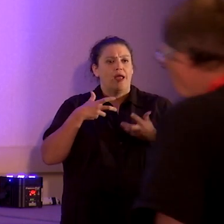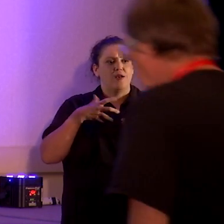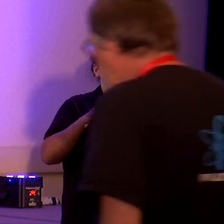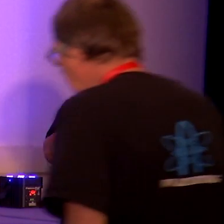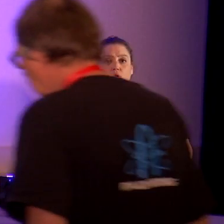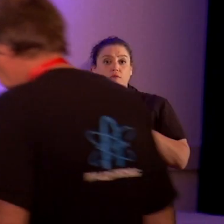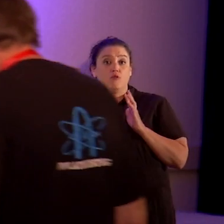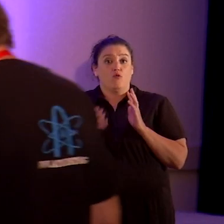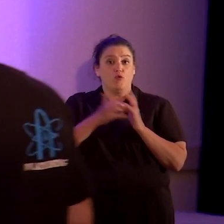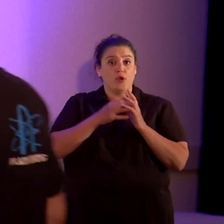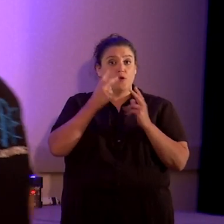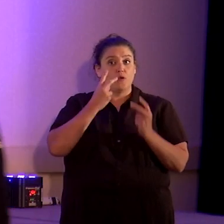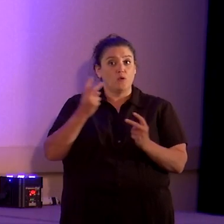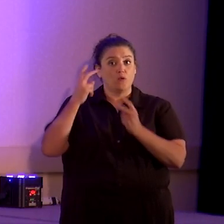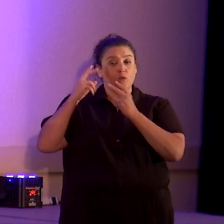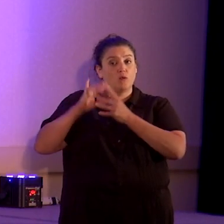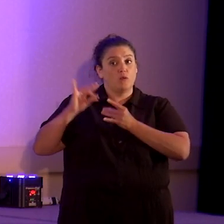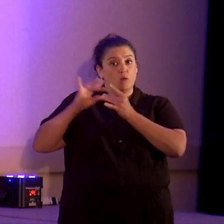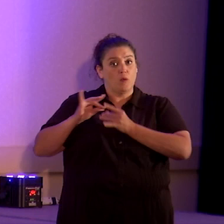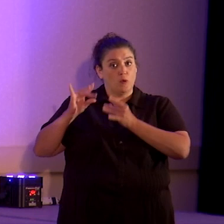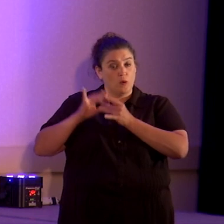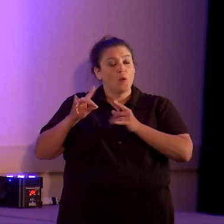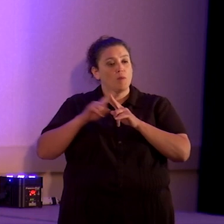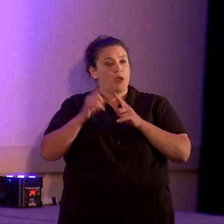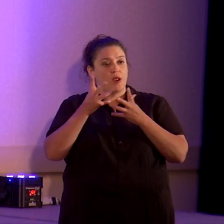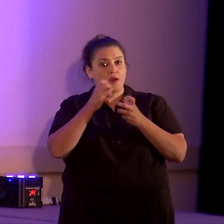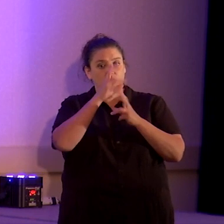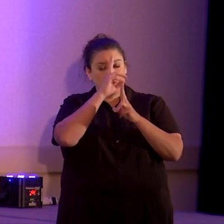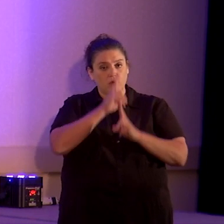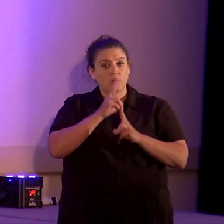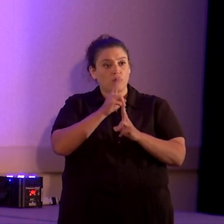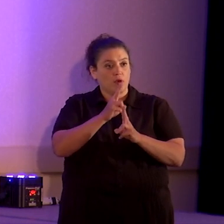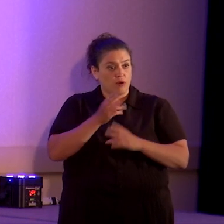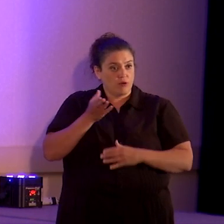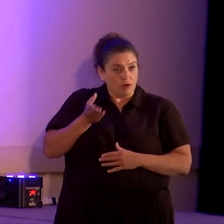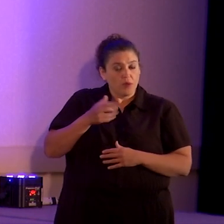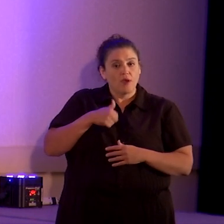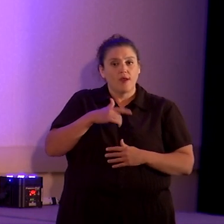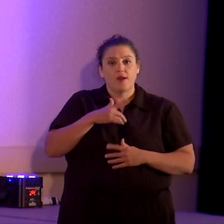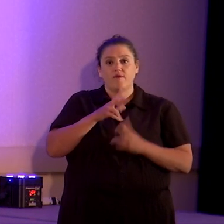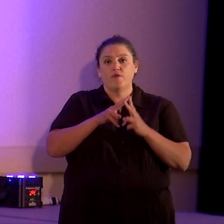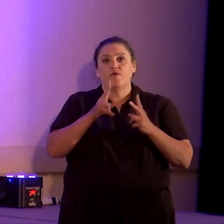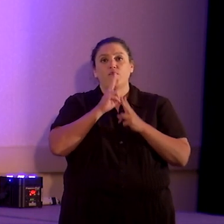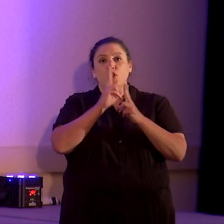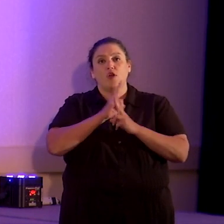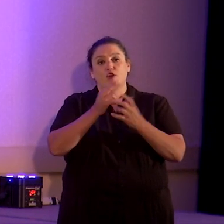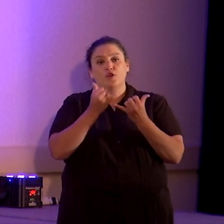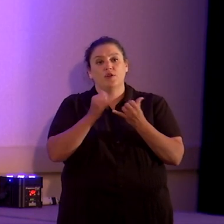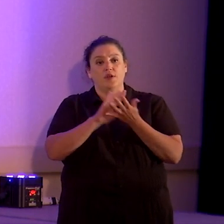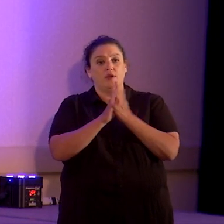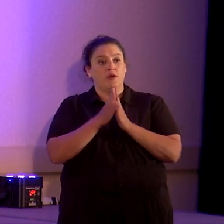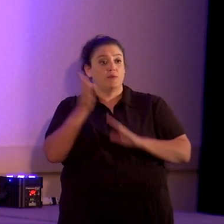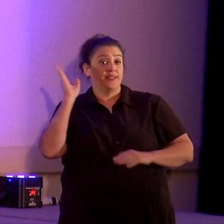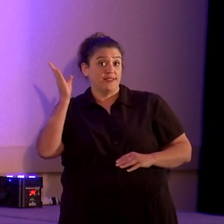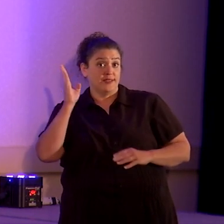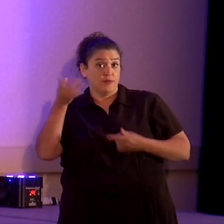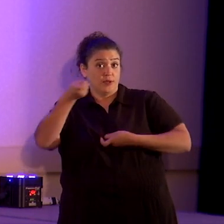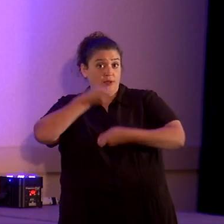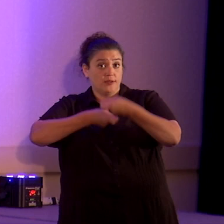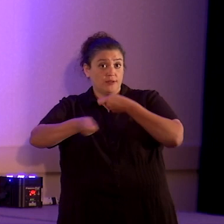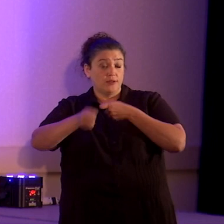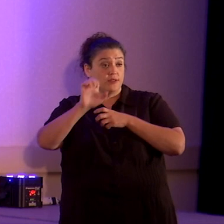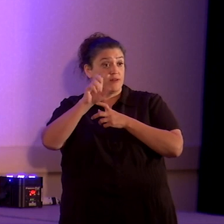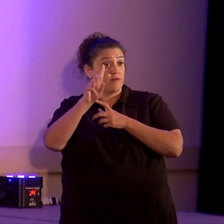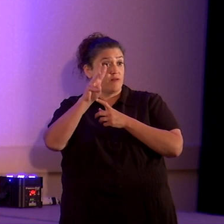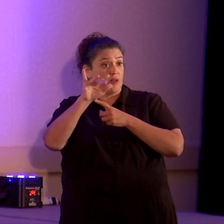did want to say a word in his honor, and I feel really honored today to be speaking in his place,